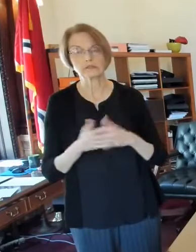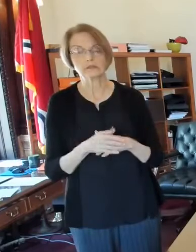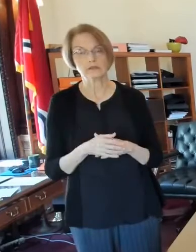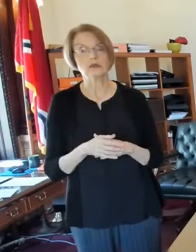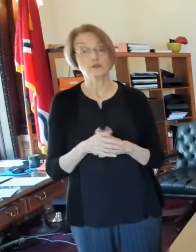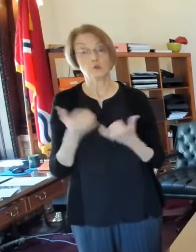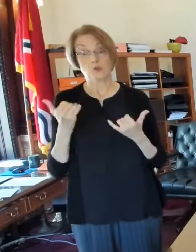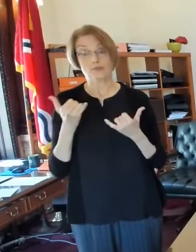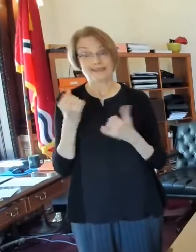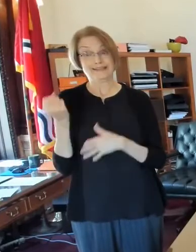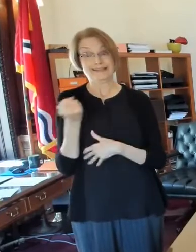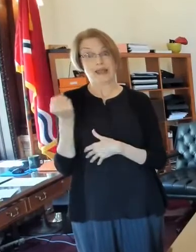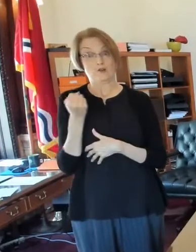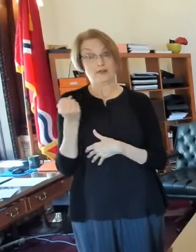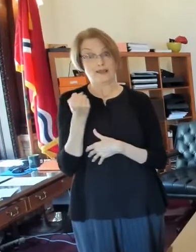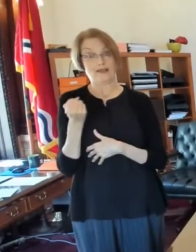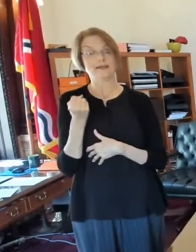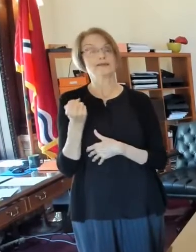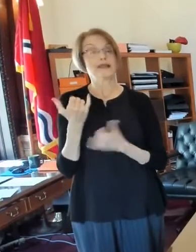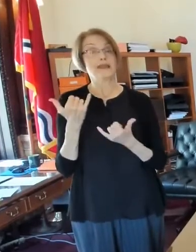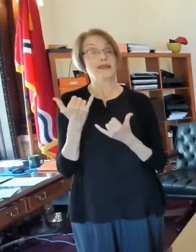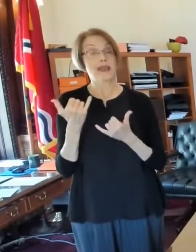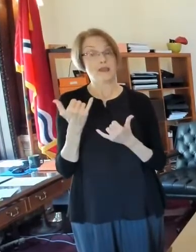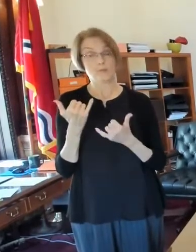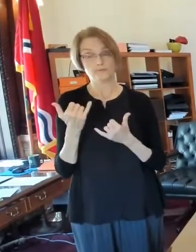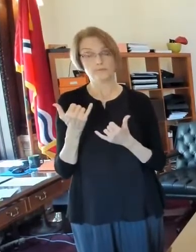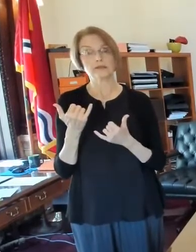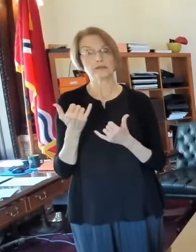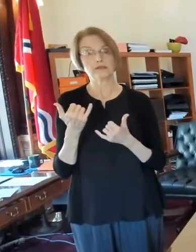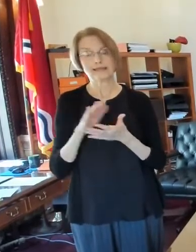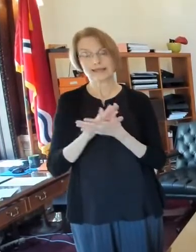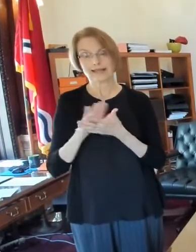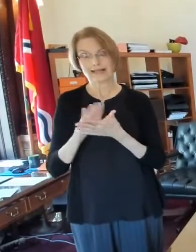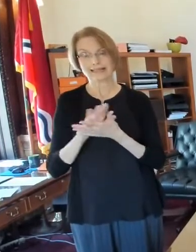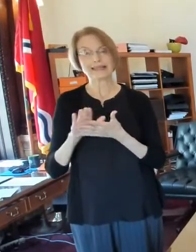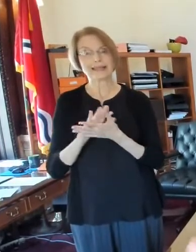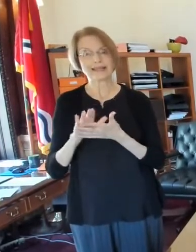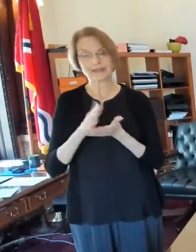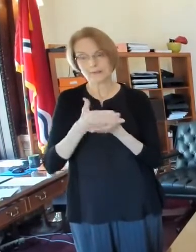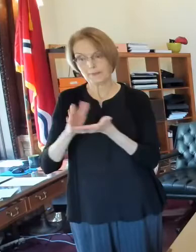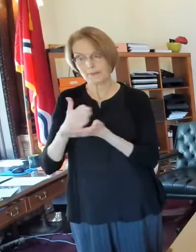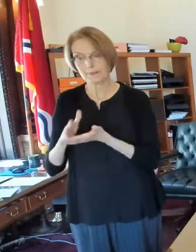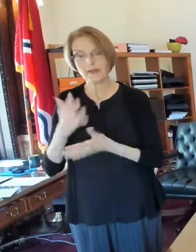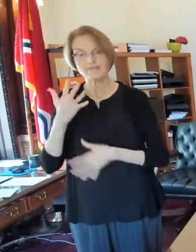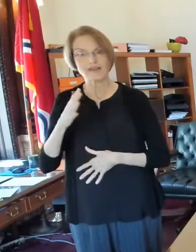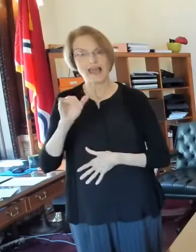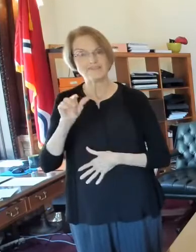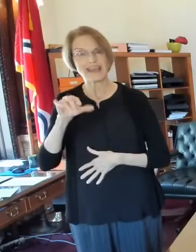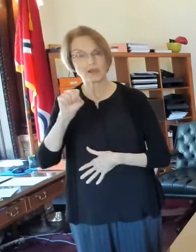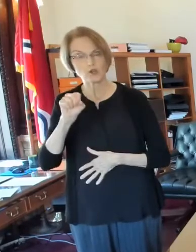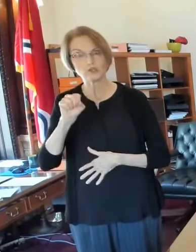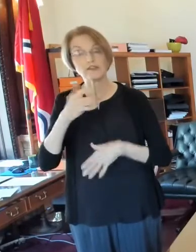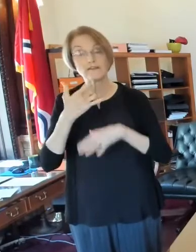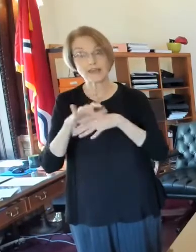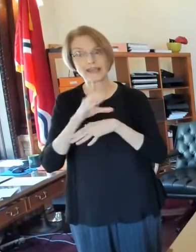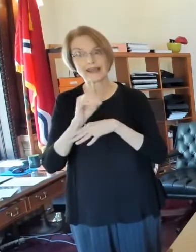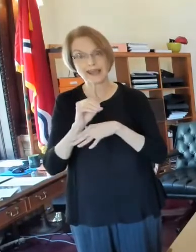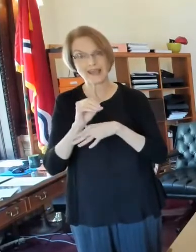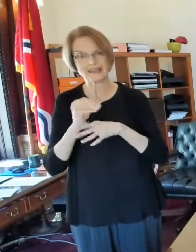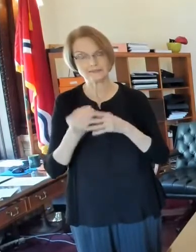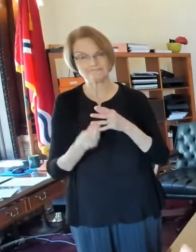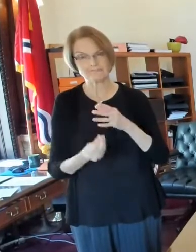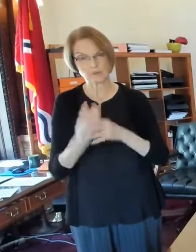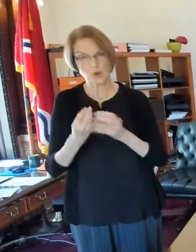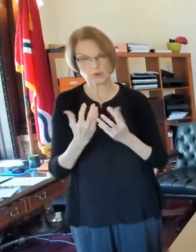happen on this Saturday, which is cleaning and clearing of five acres of vacant and overgrown lots with